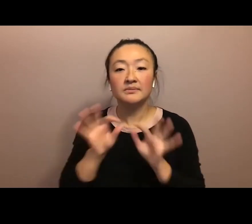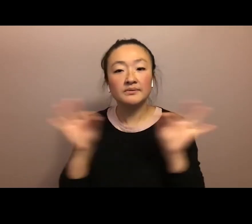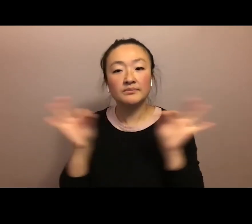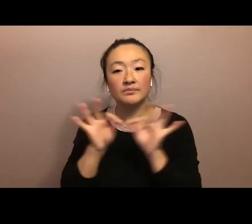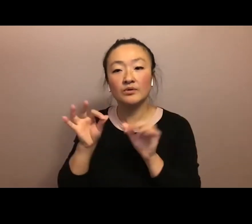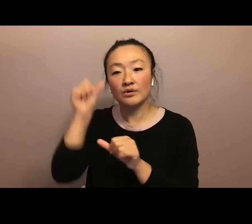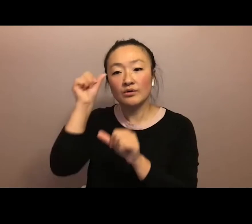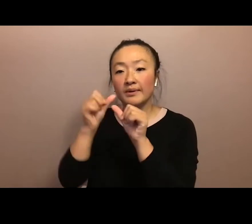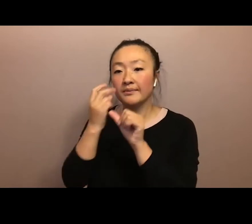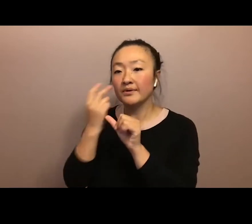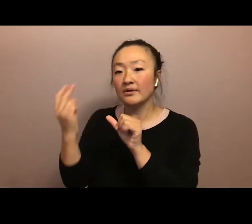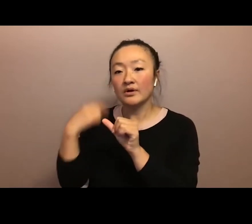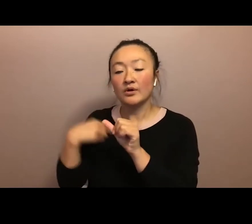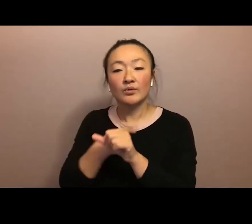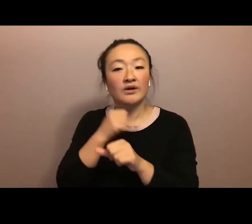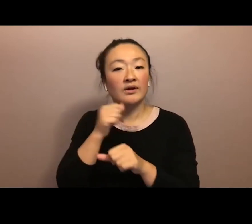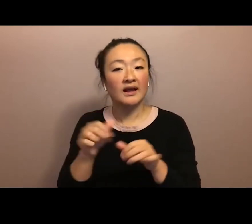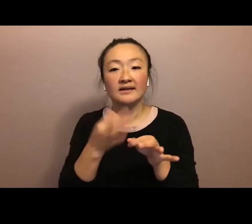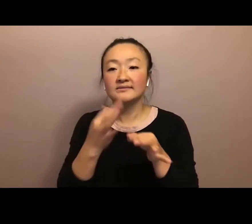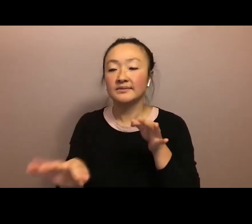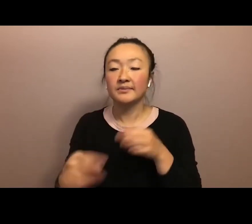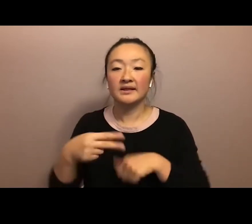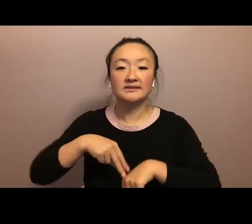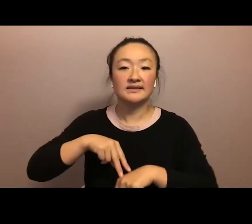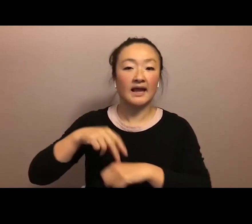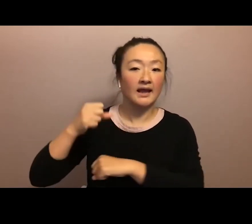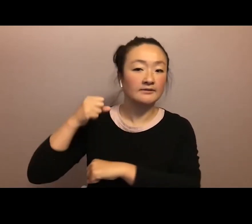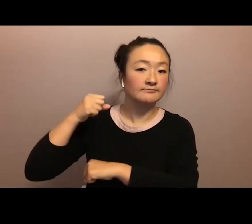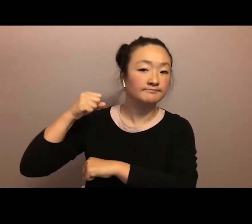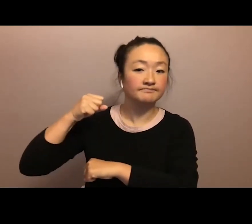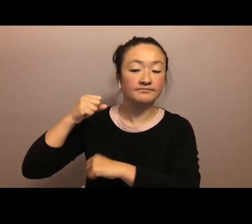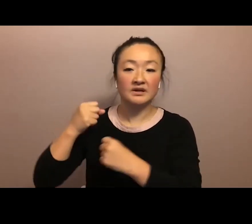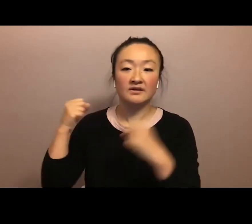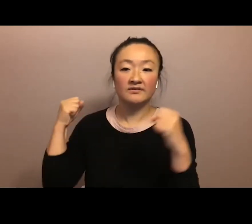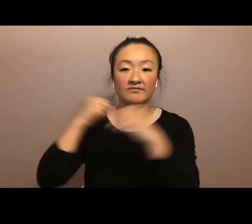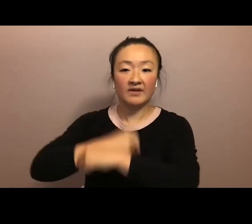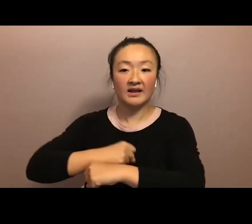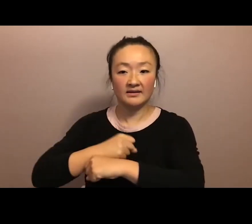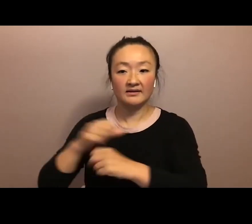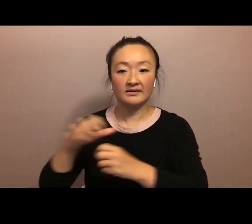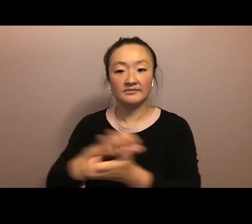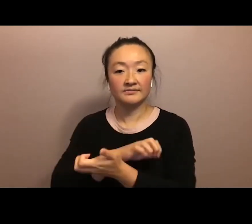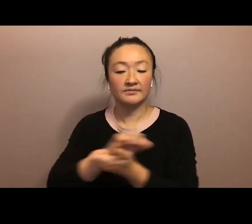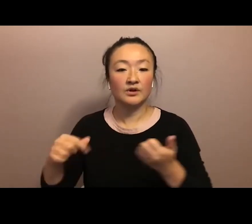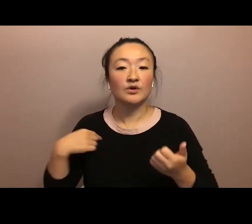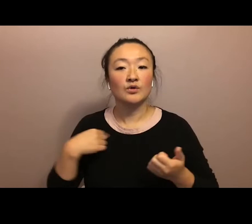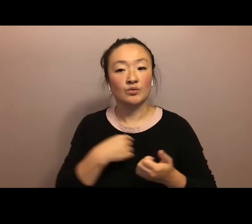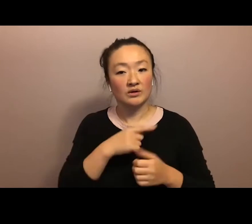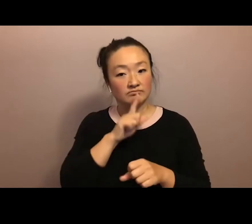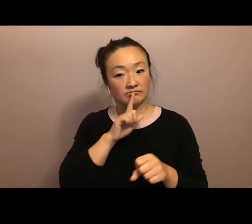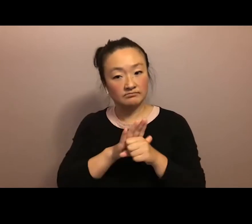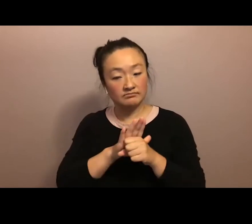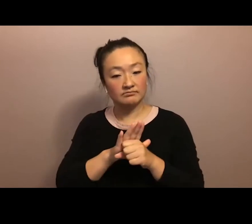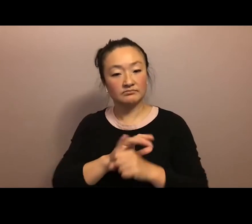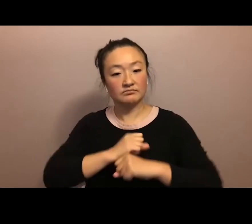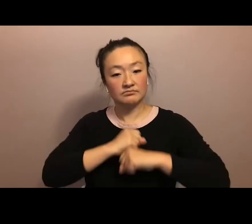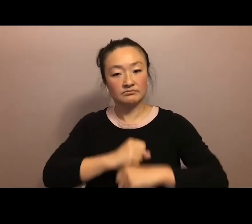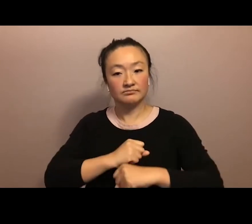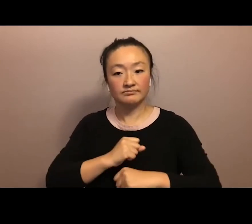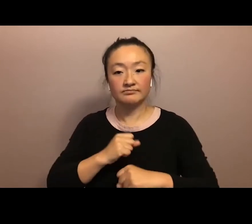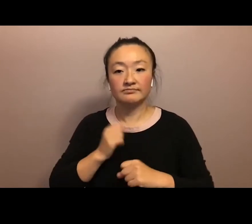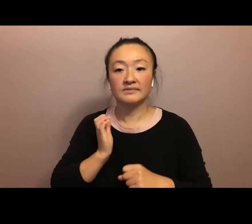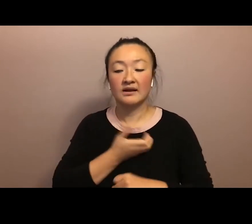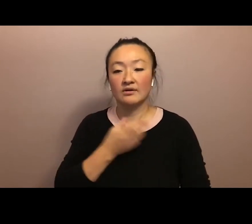that we are not simply standing in opposition to desecration. Rather, we are fearlessly committed to protecting our humanity